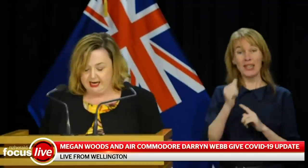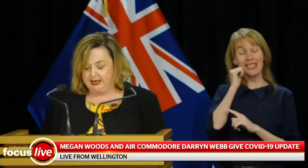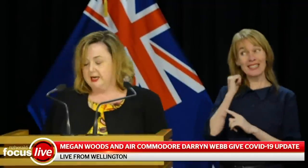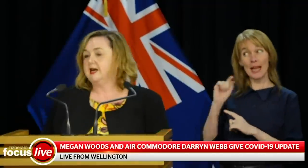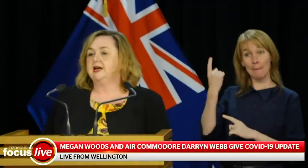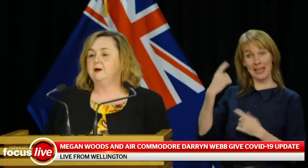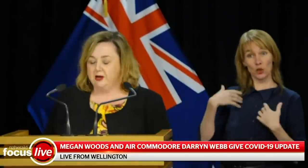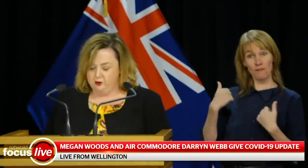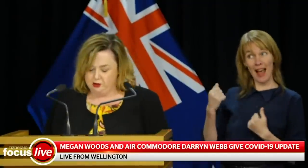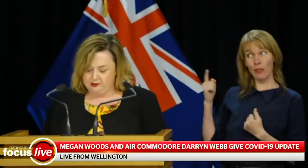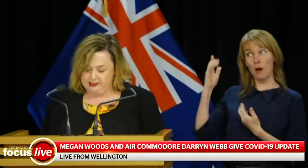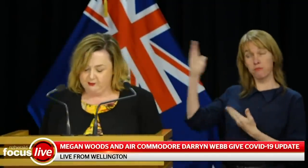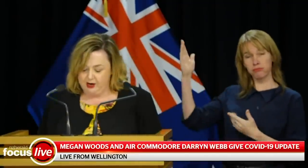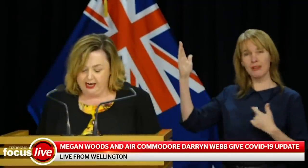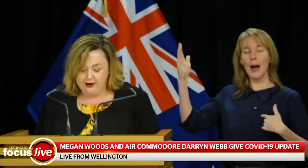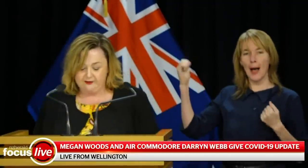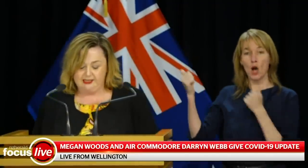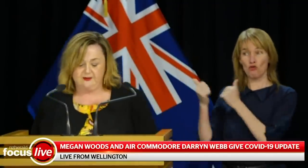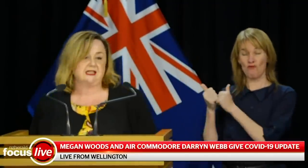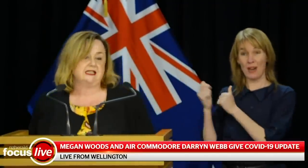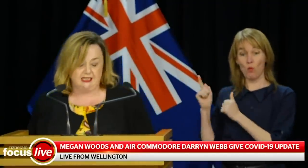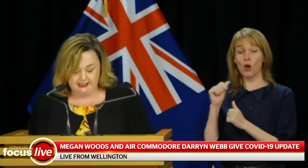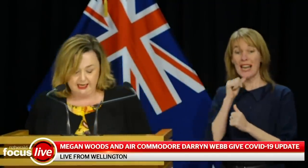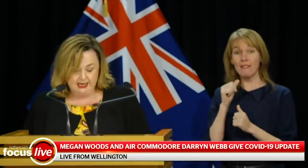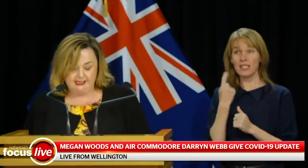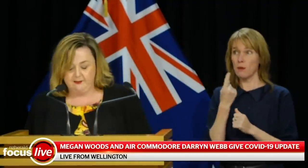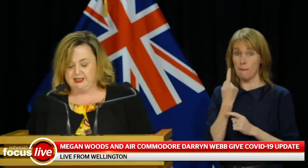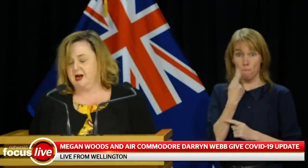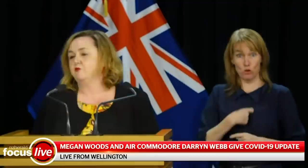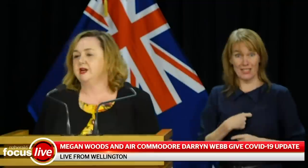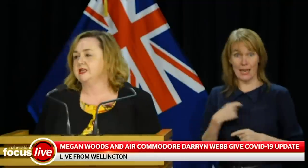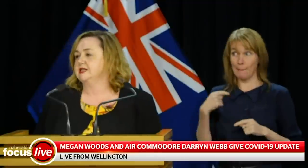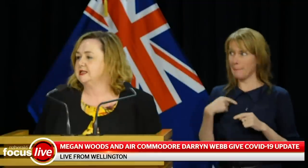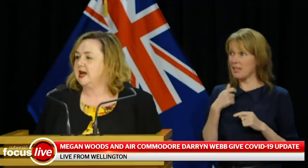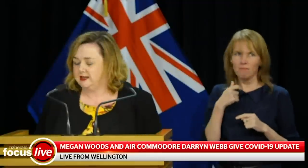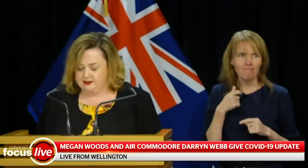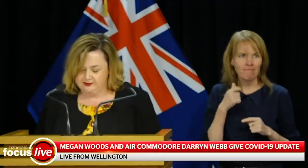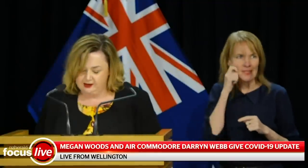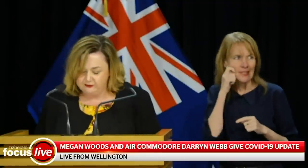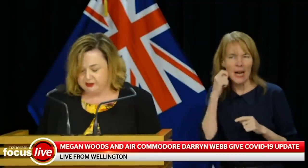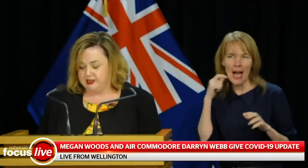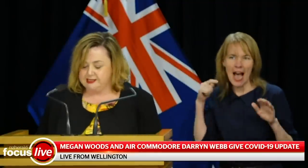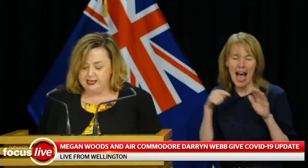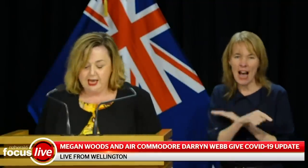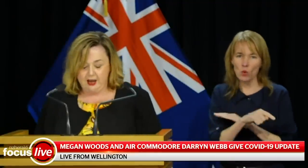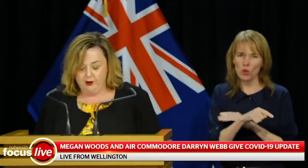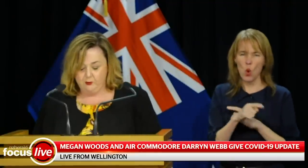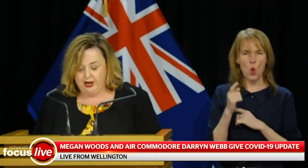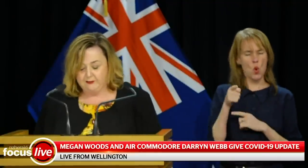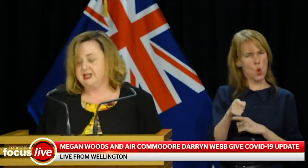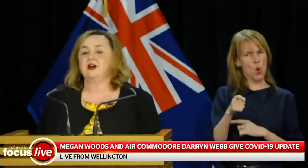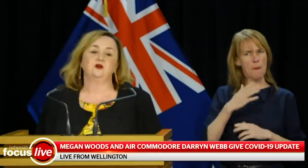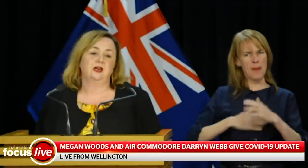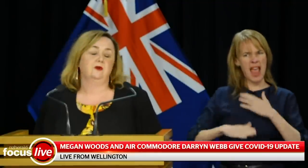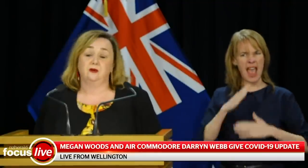made yesterday. Anyone who chooses to break out of these facilities is committing a reckless act of selfishness, and